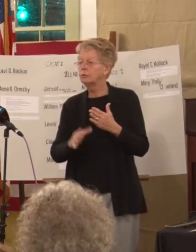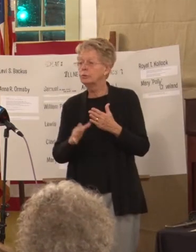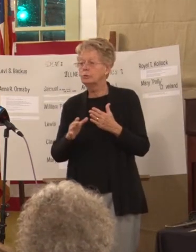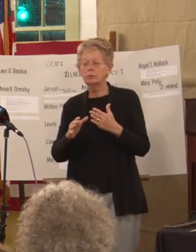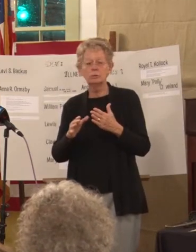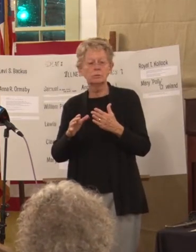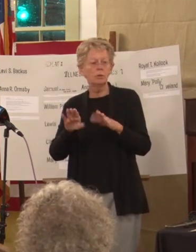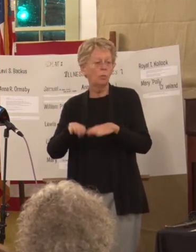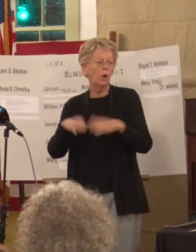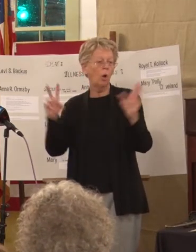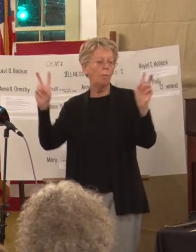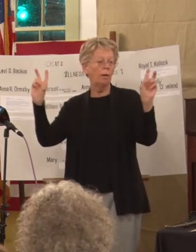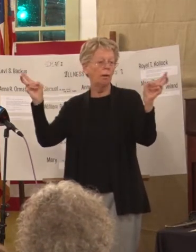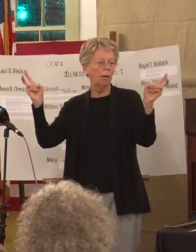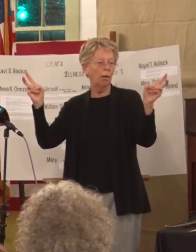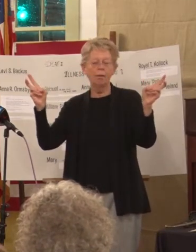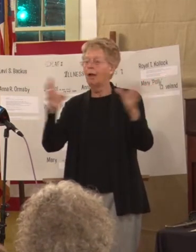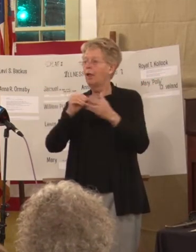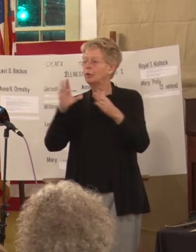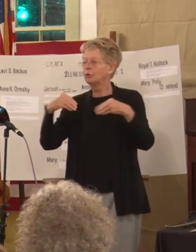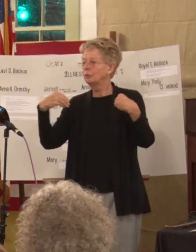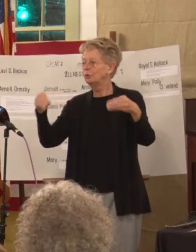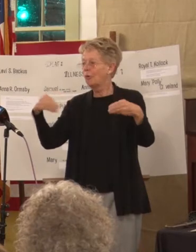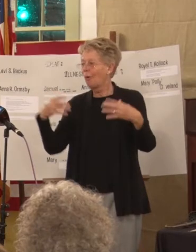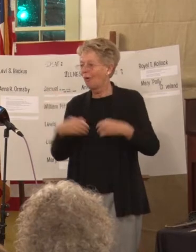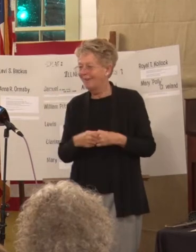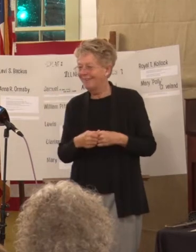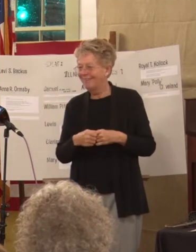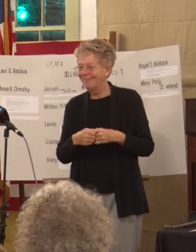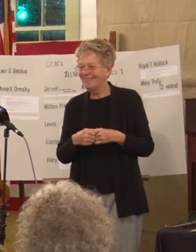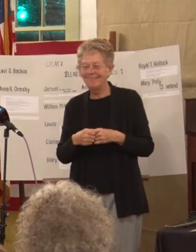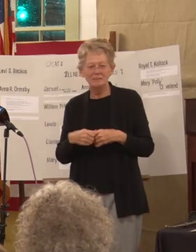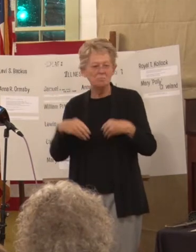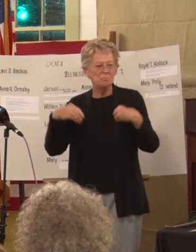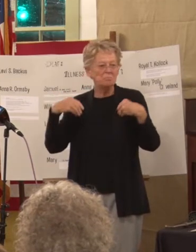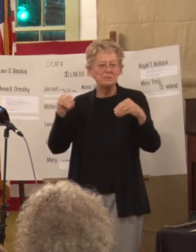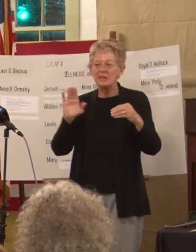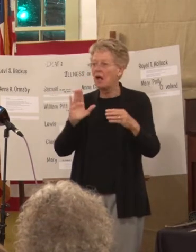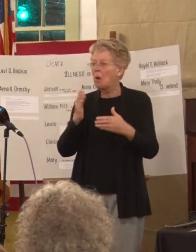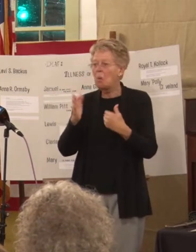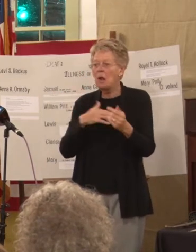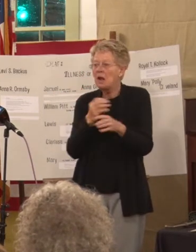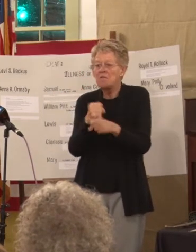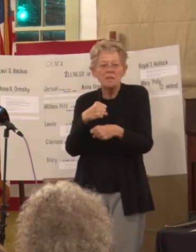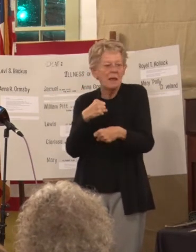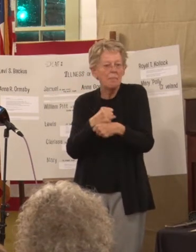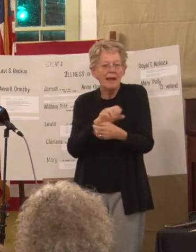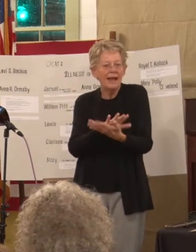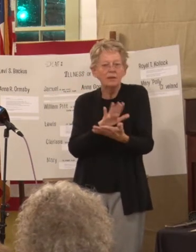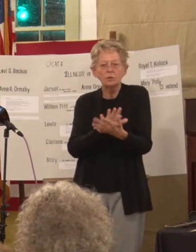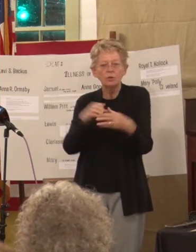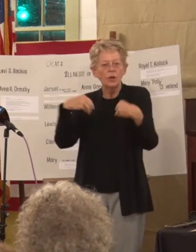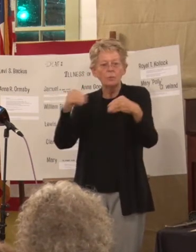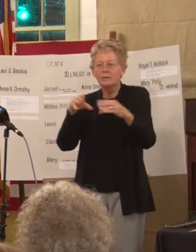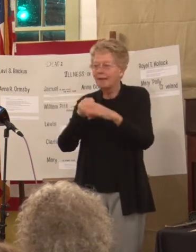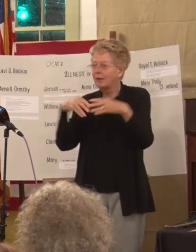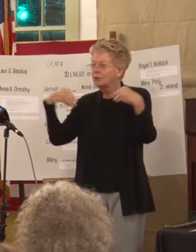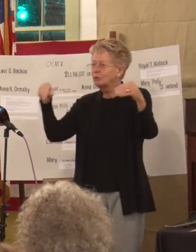up, quote, the student store and would sell their products that they made at school. So, the boys